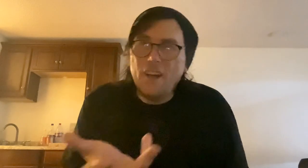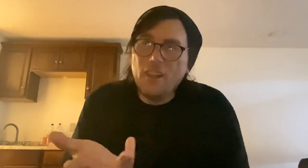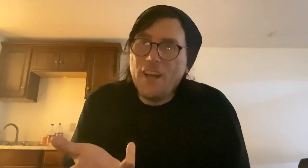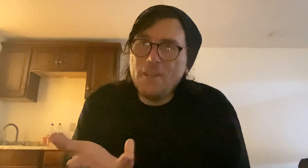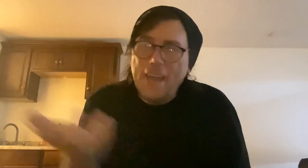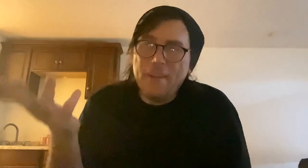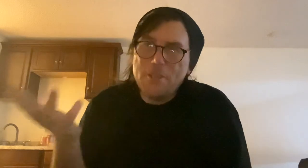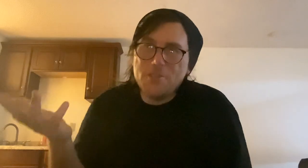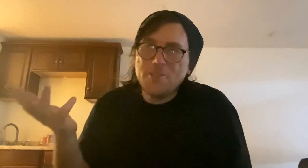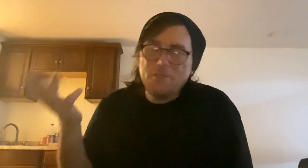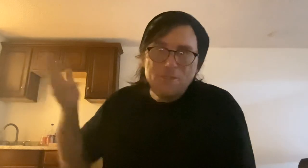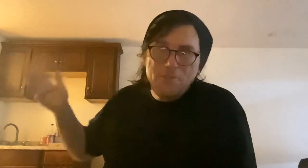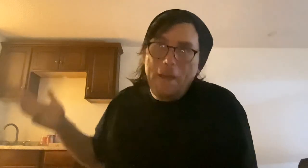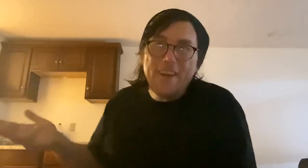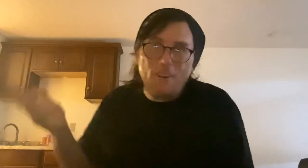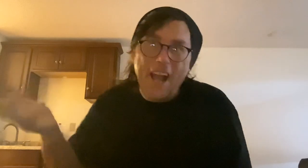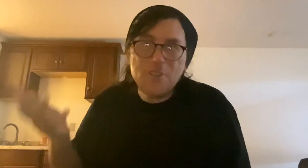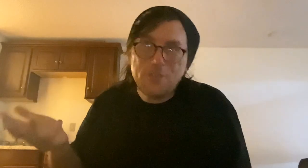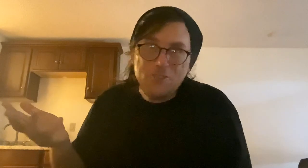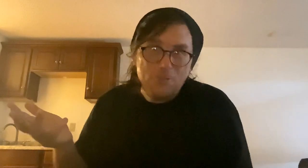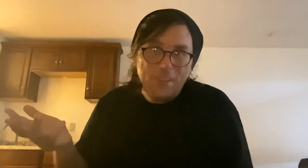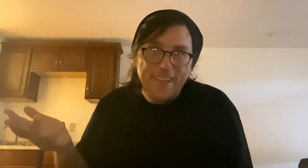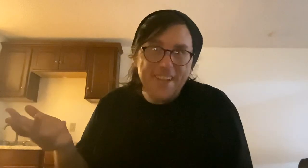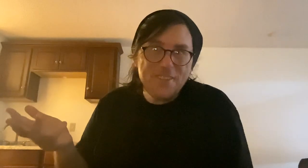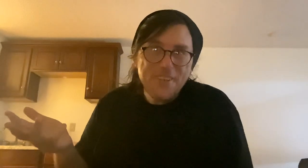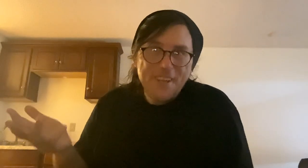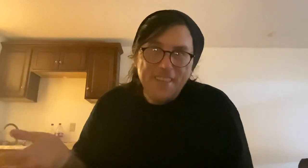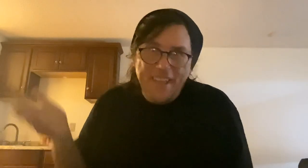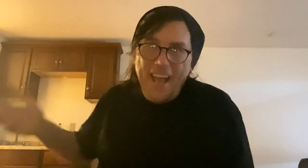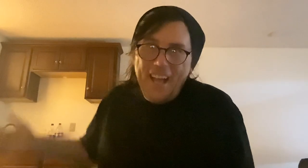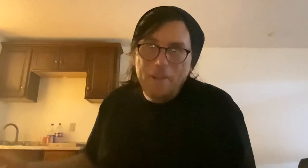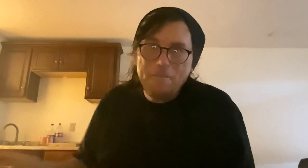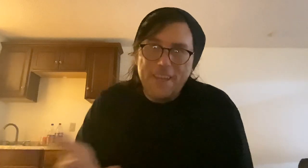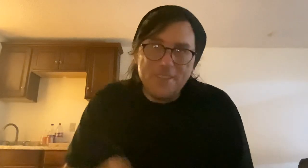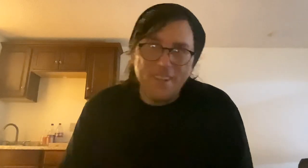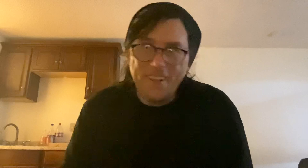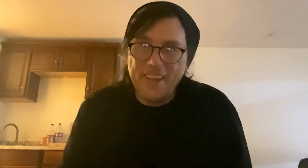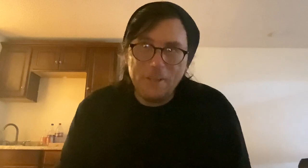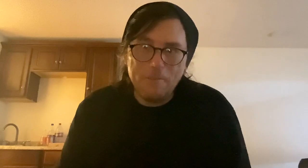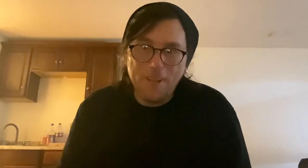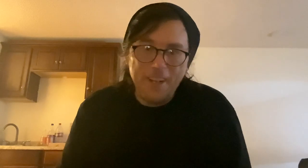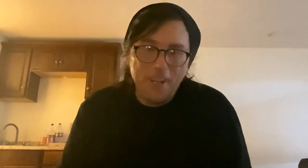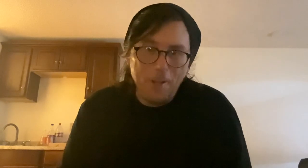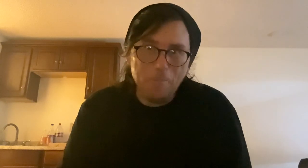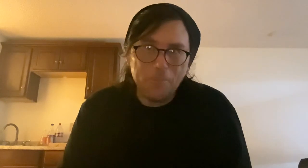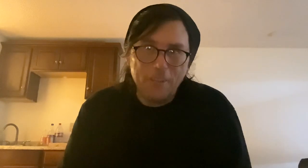a lot of animation studios in Japan are actually doing that. They have is a lot of other